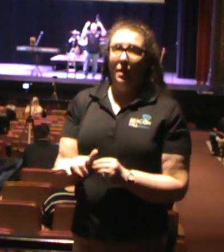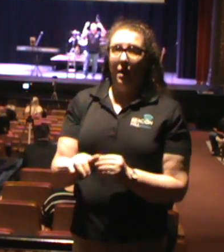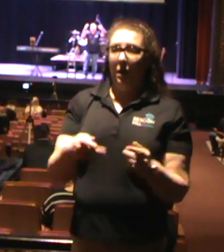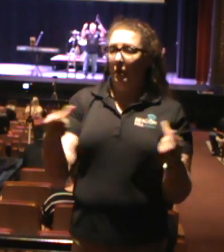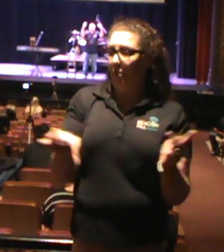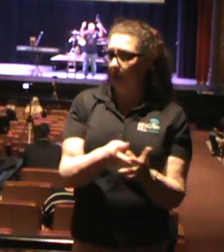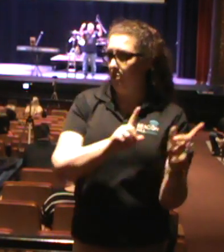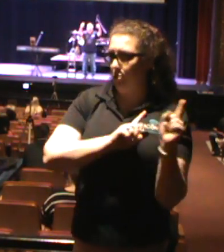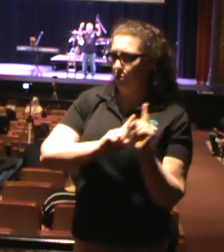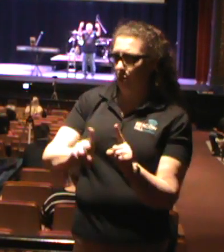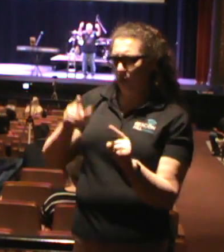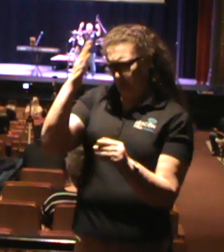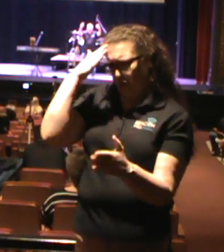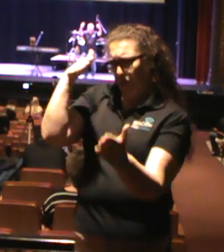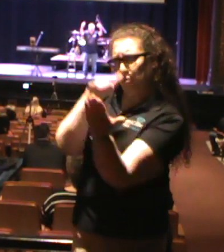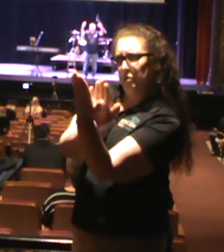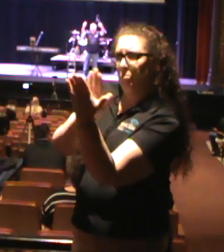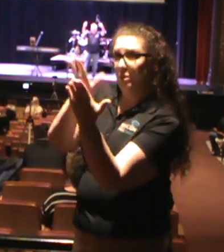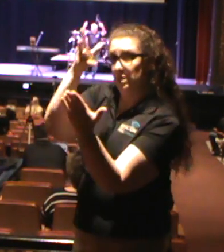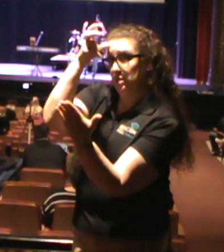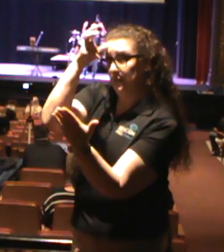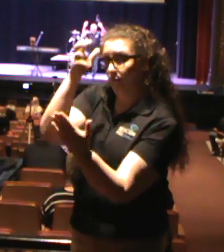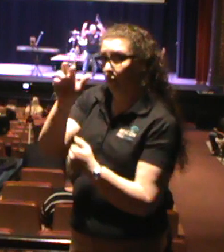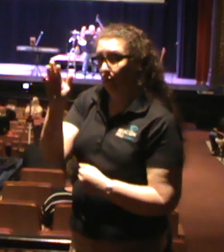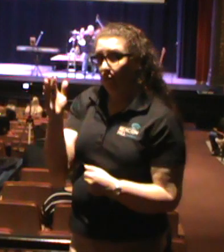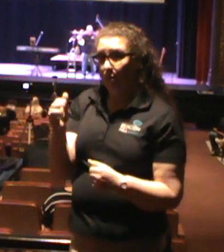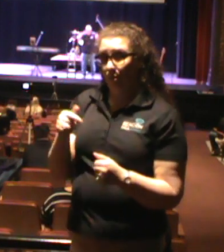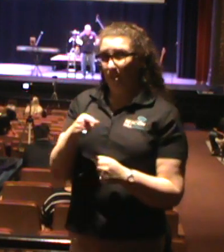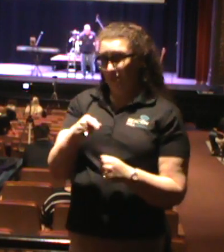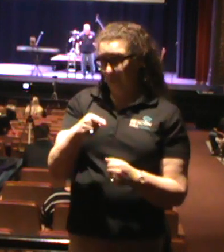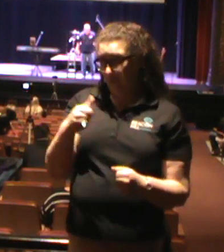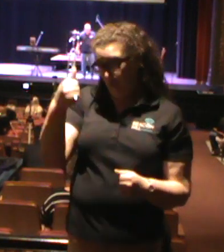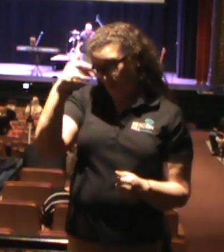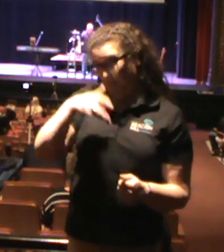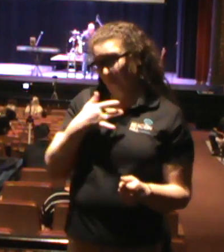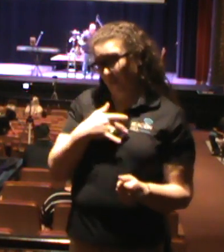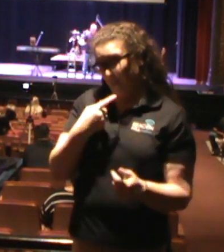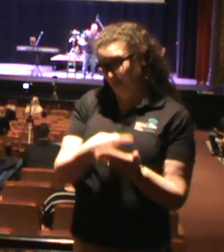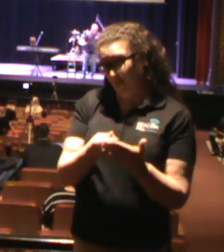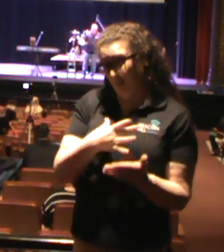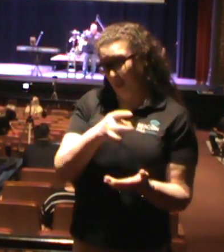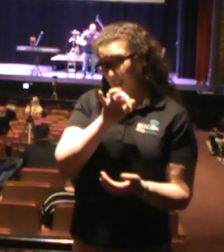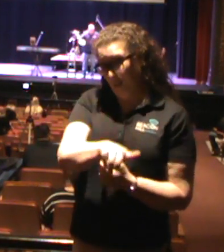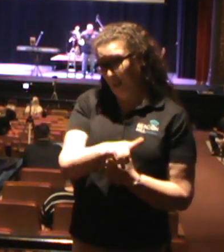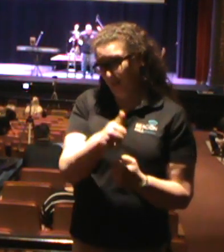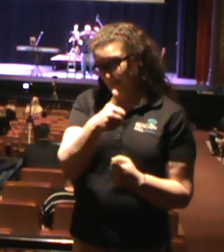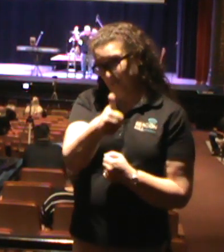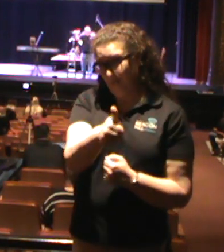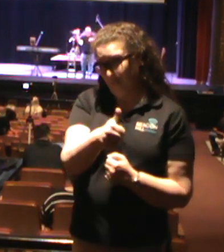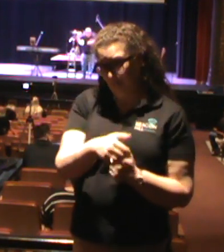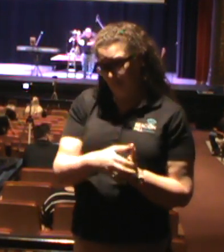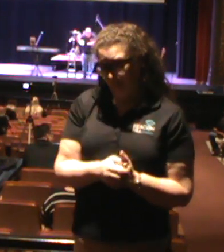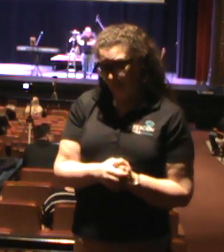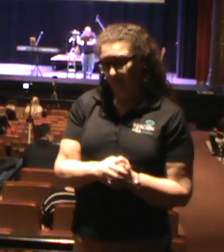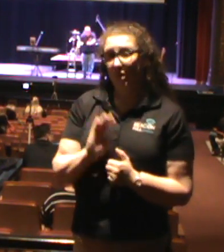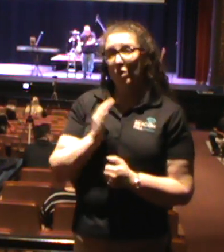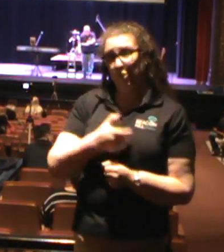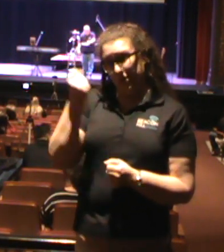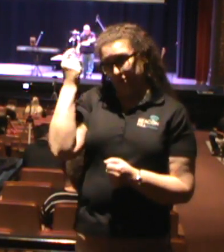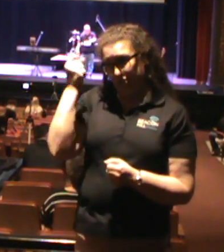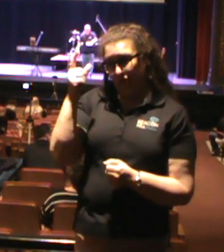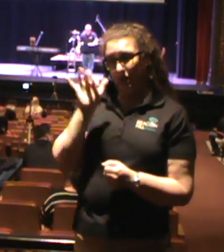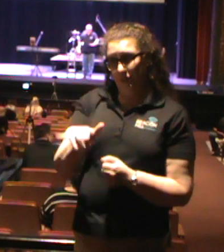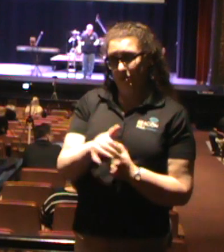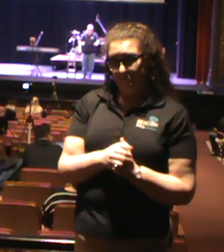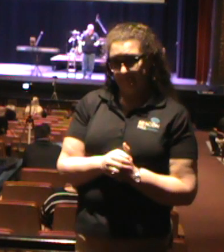know you're in the prejudice of evil. Have you ever been like that? Have ever felt something like that? So we understand that.